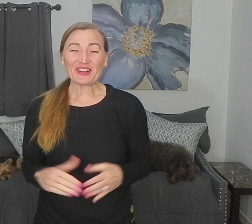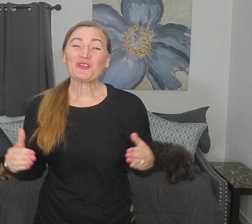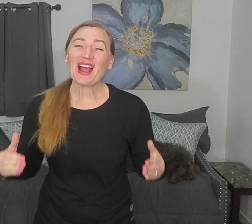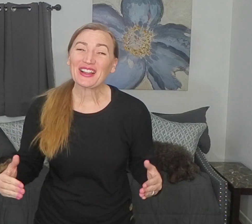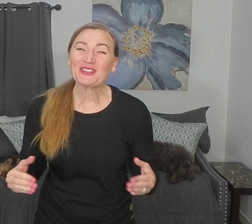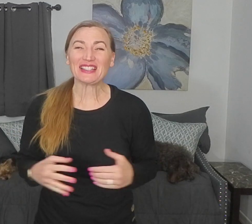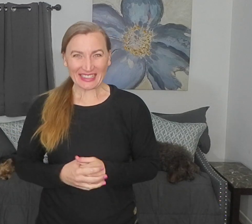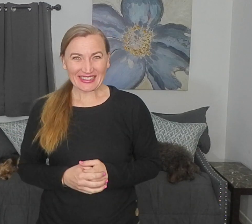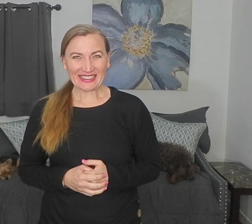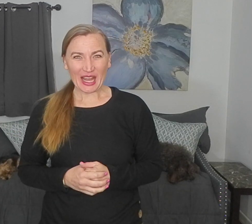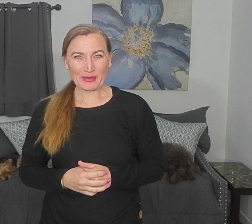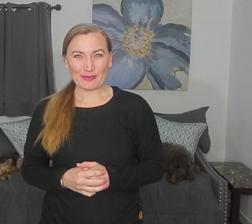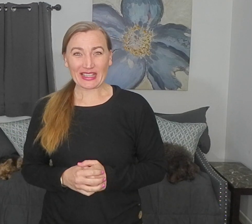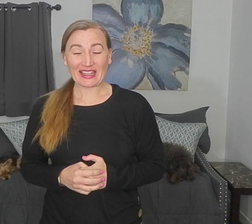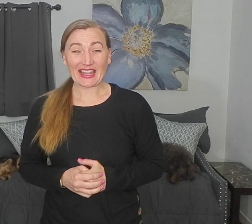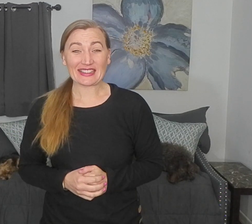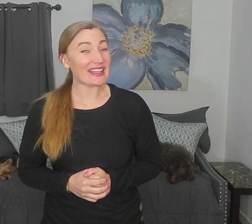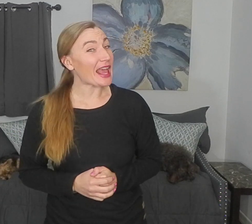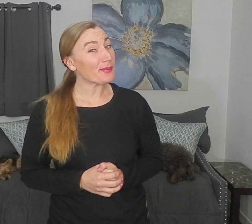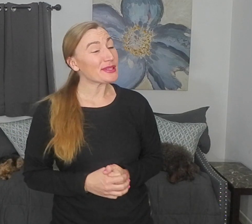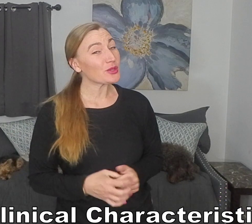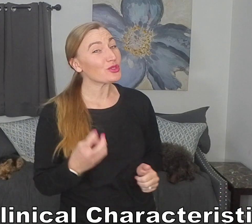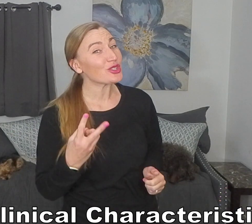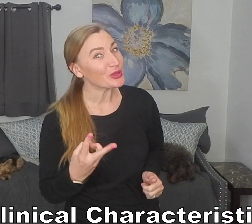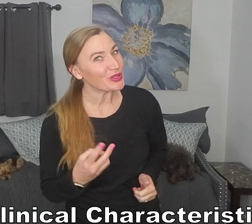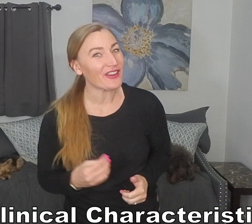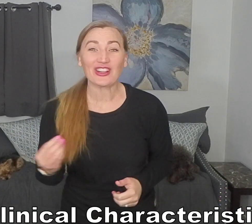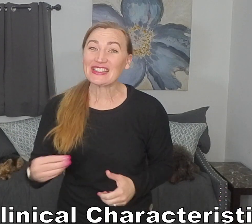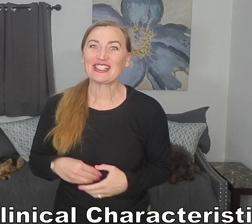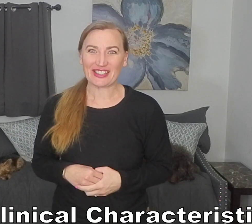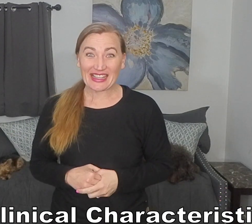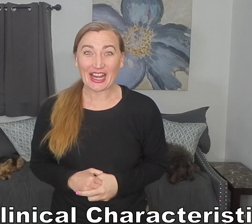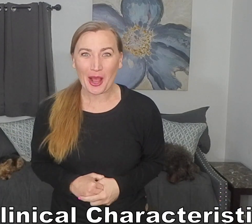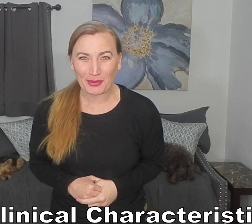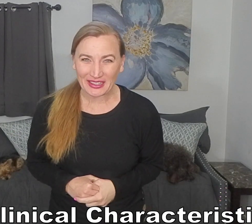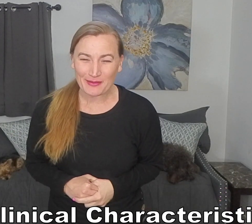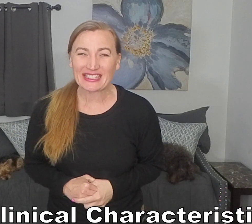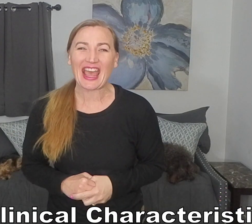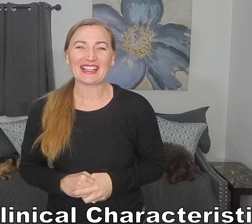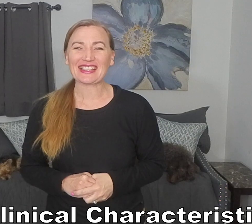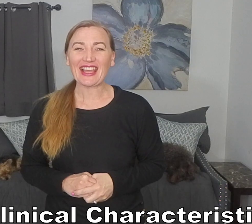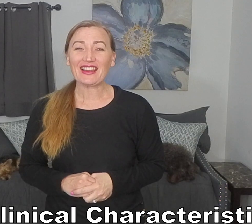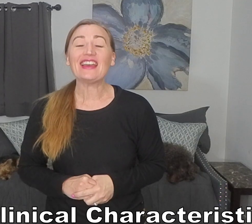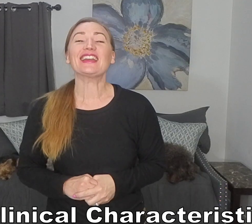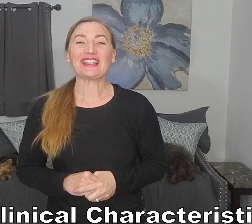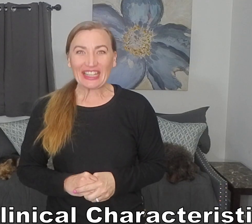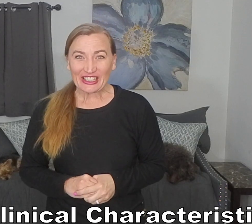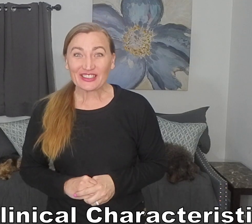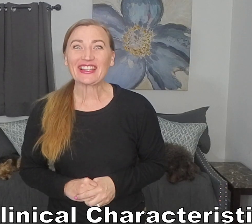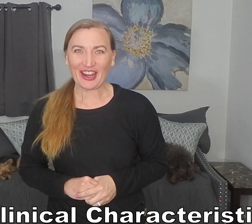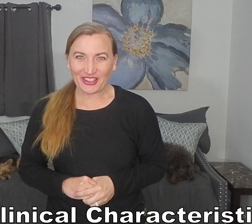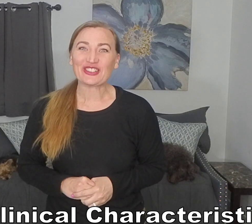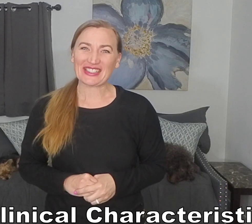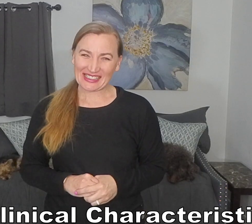Welcome to Little Steps, Big Gains in episode 2 of our series on upper limb ataxia, clinical characteristics.